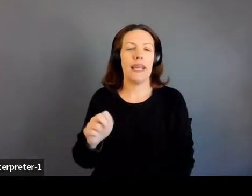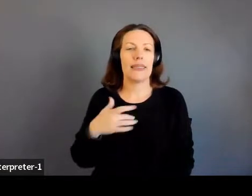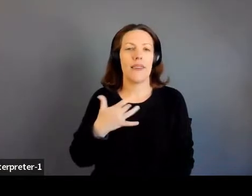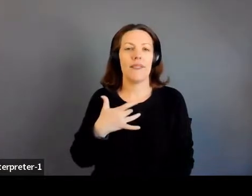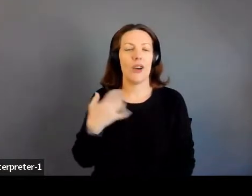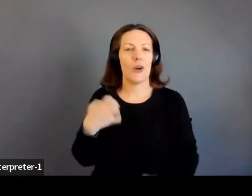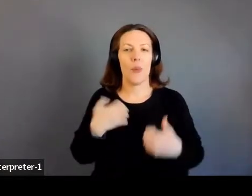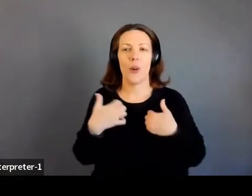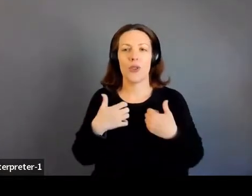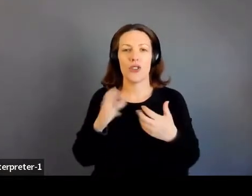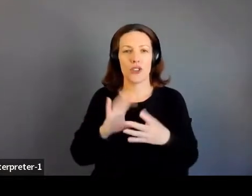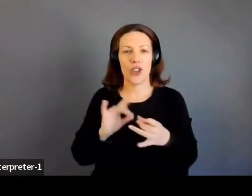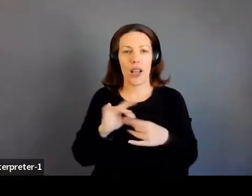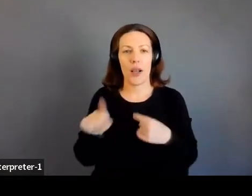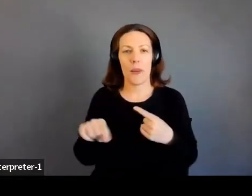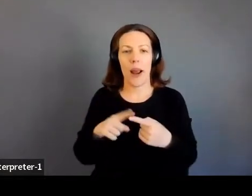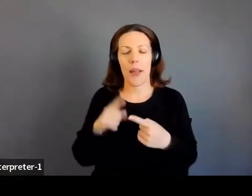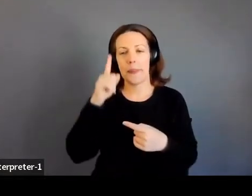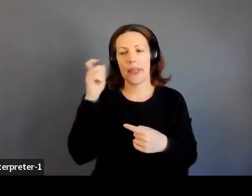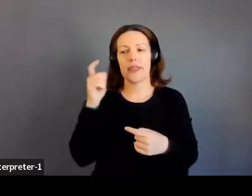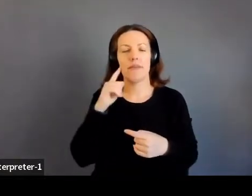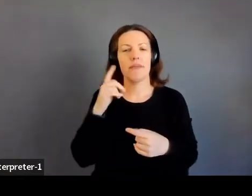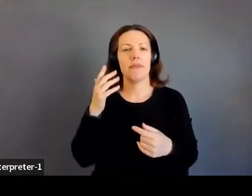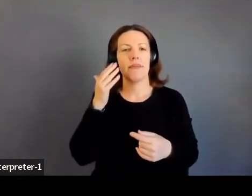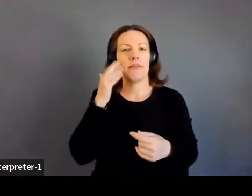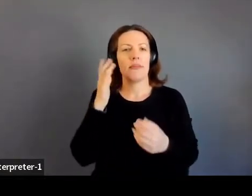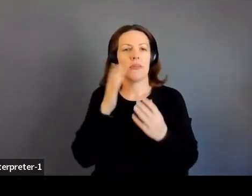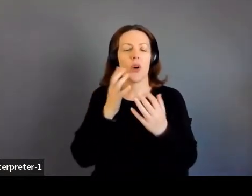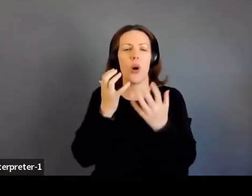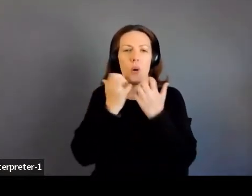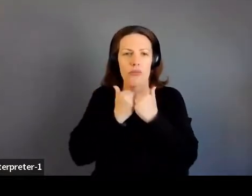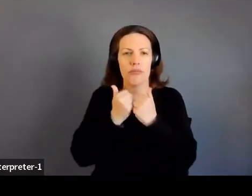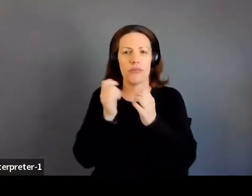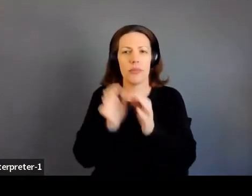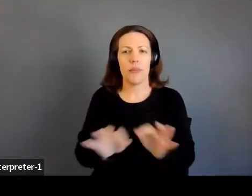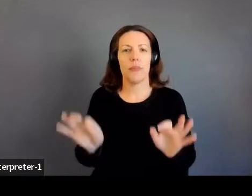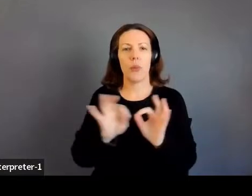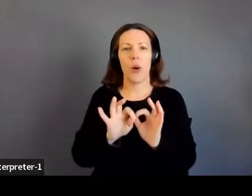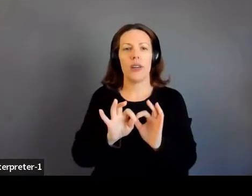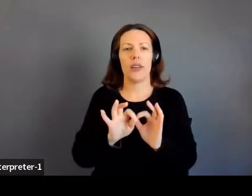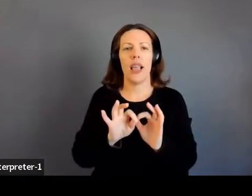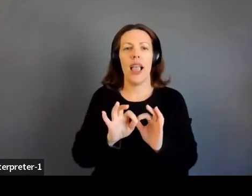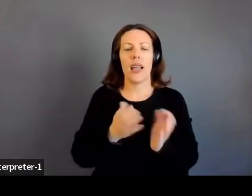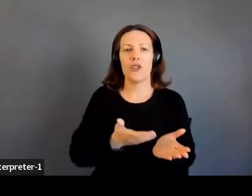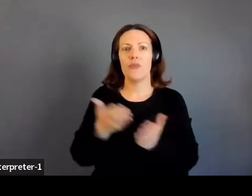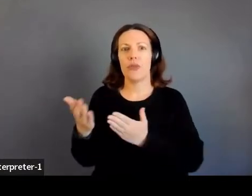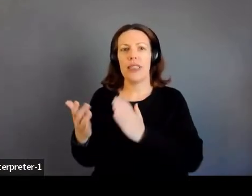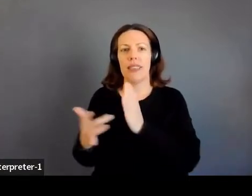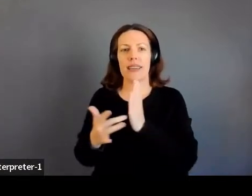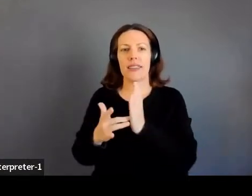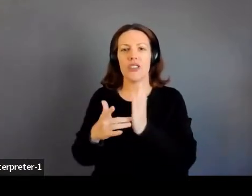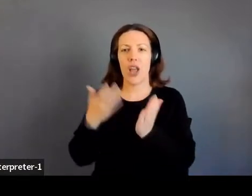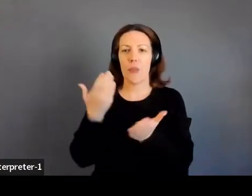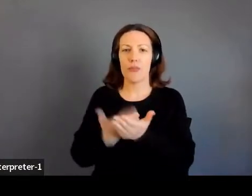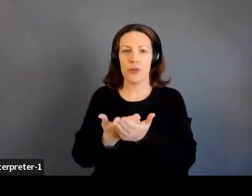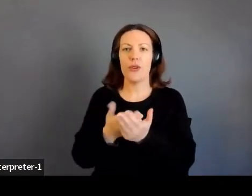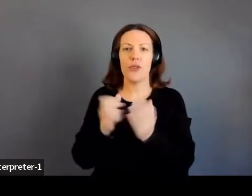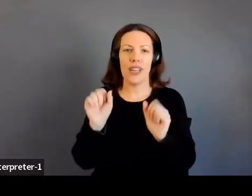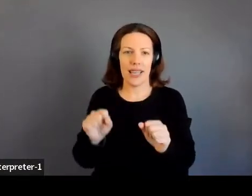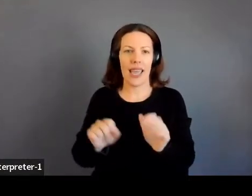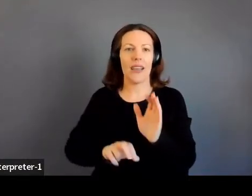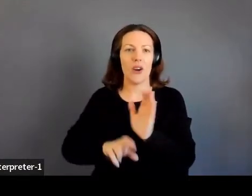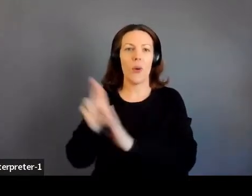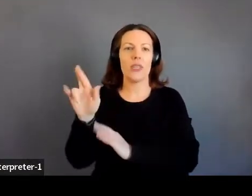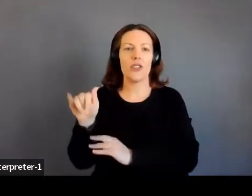it now because I know how meaningful it is and to be able to take that technology, prove, you know, it's flight worthiness in space